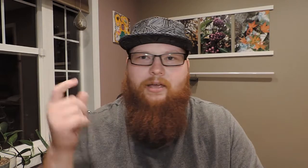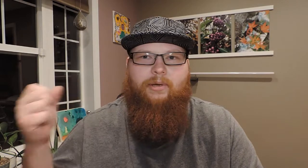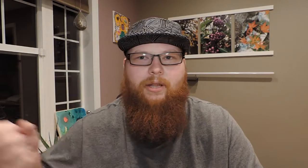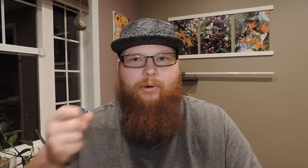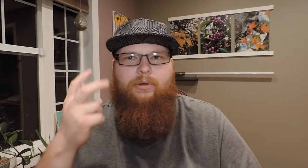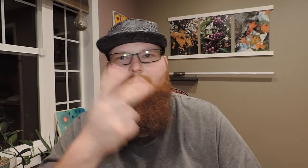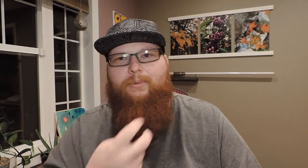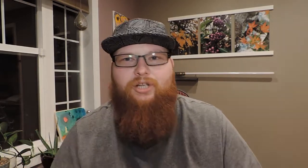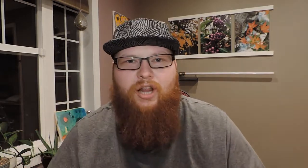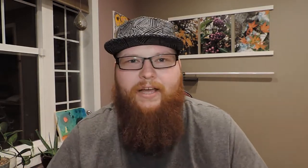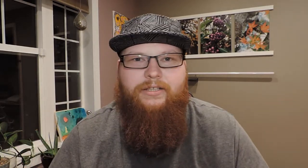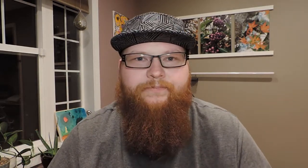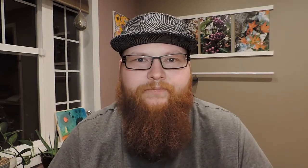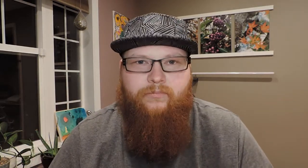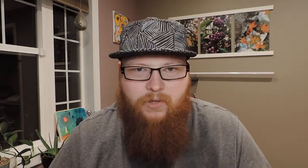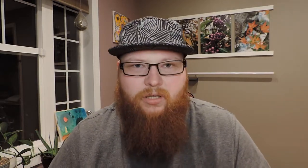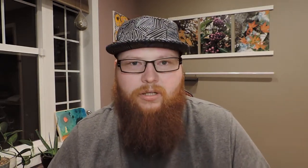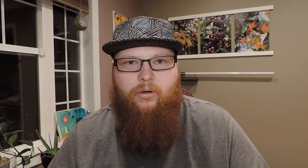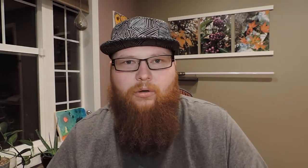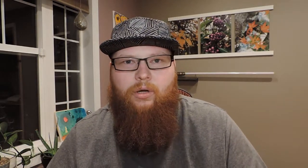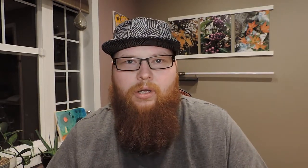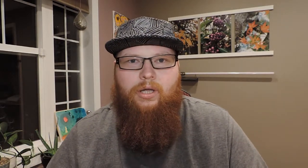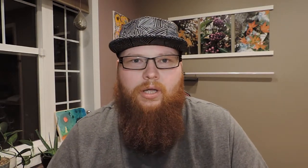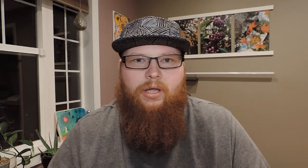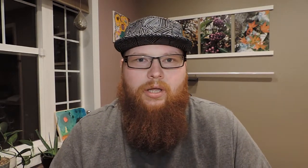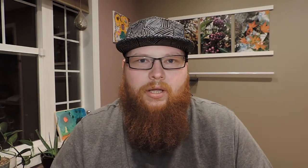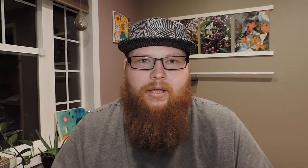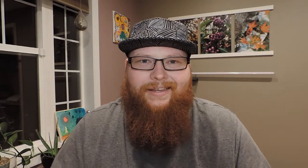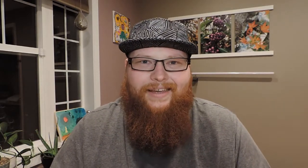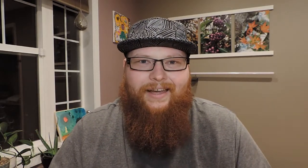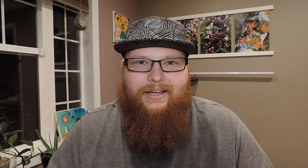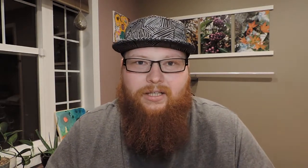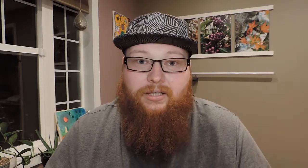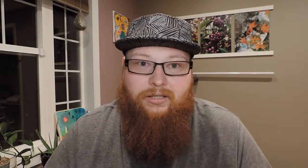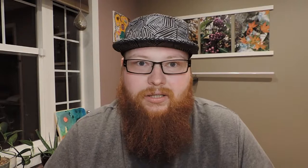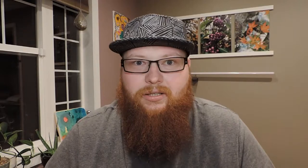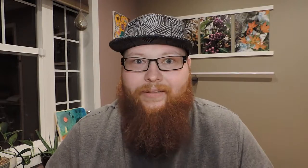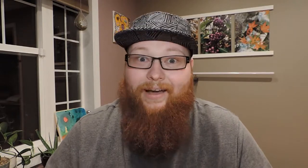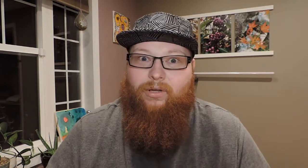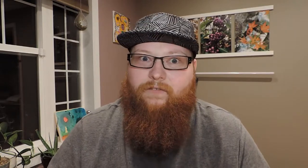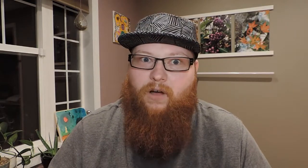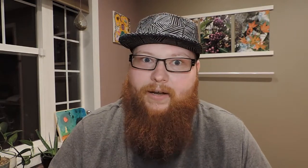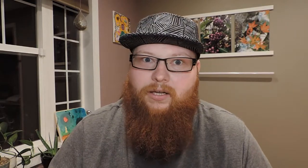take me and they put me in a speech class. So, yeah, that was fun.